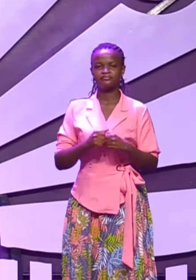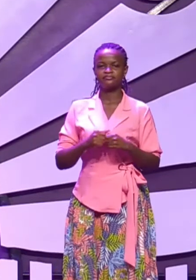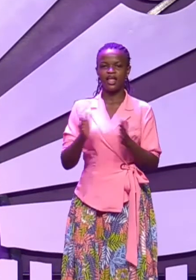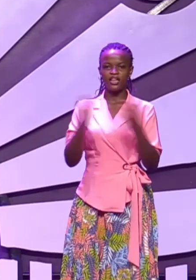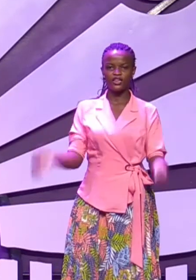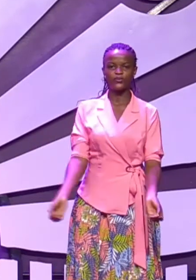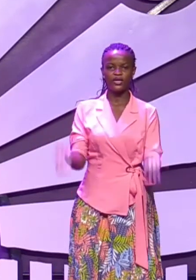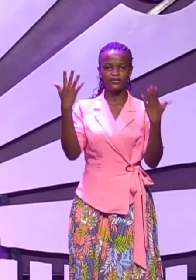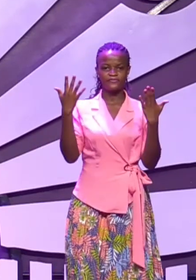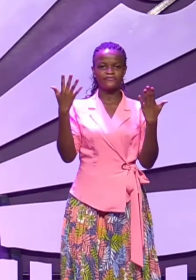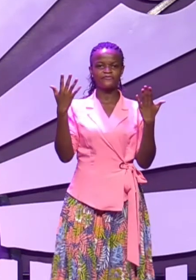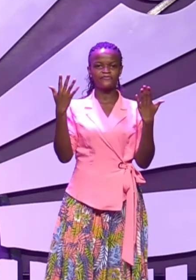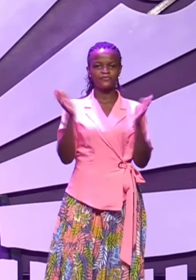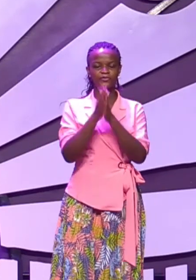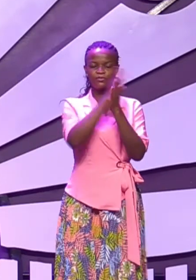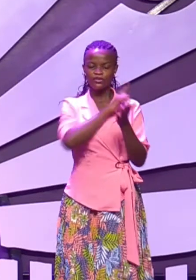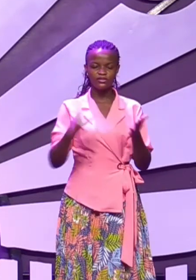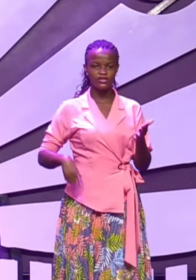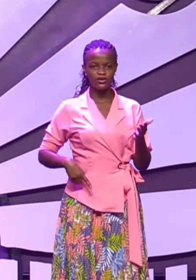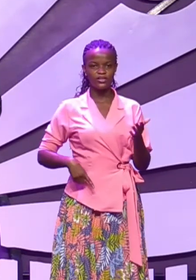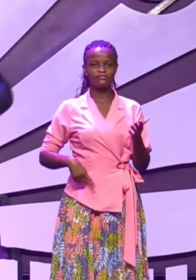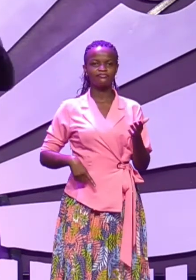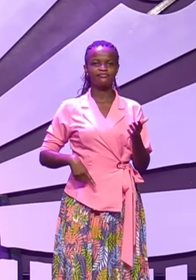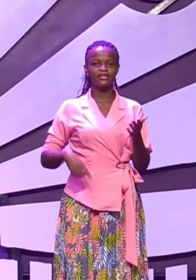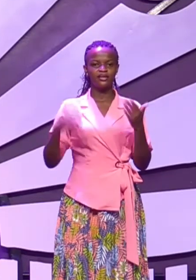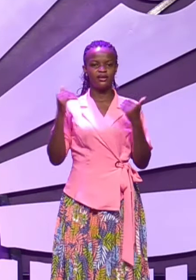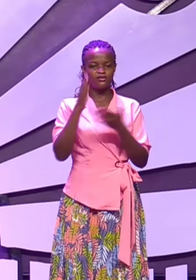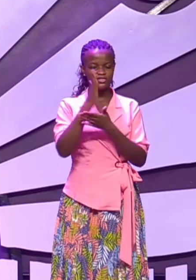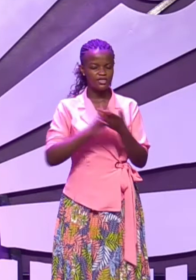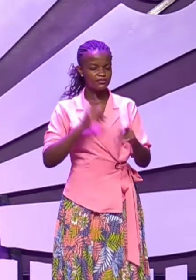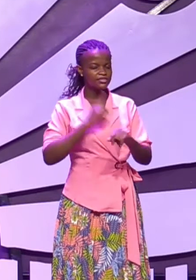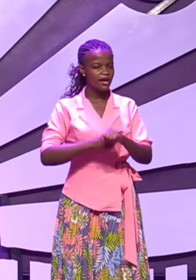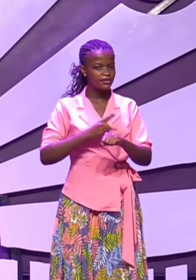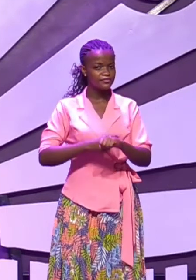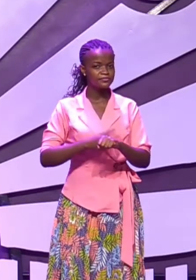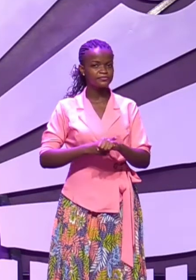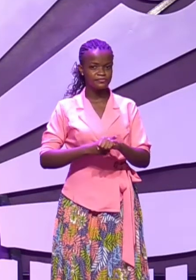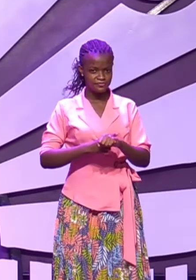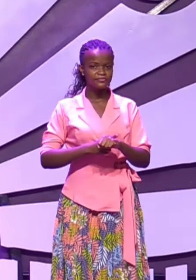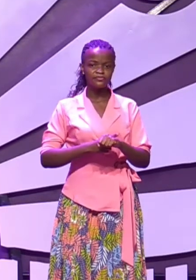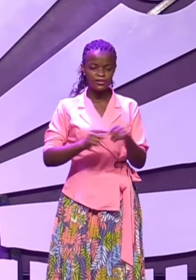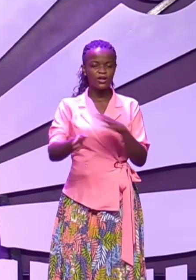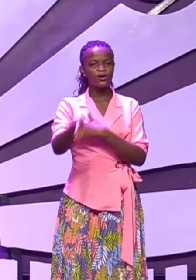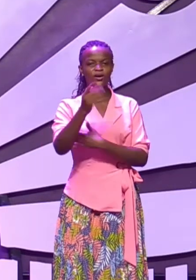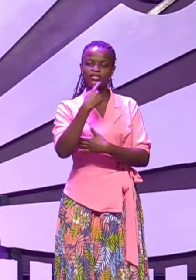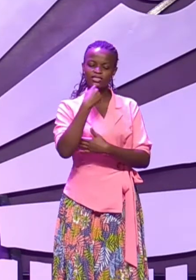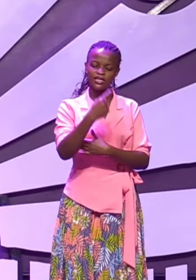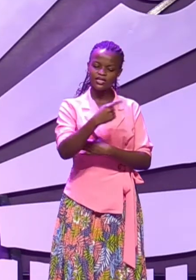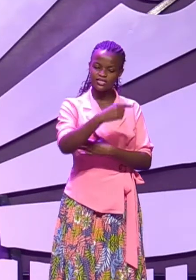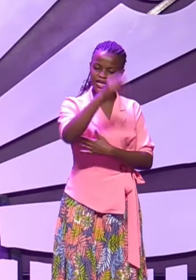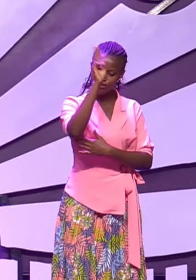hallelujah praise the Lord so sometimes God says no